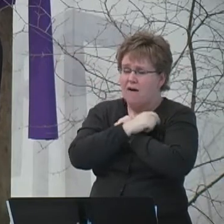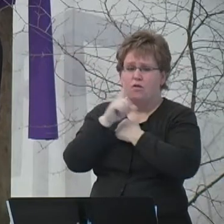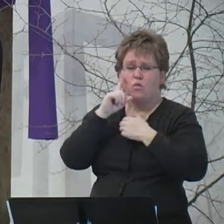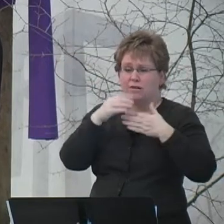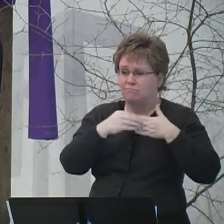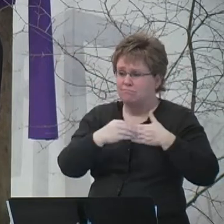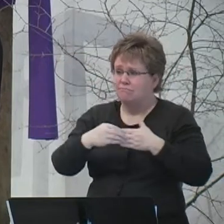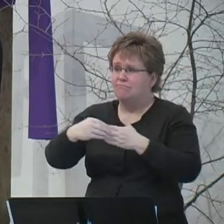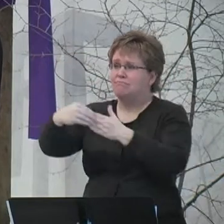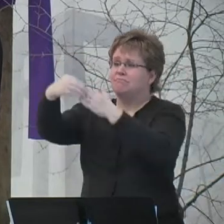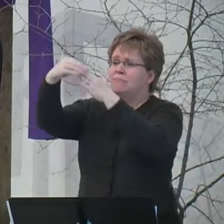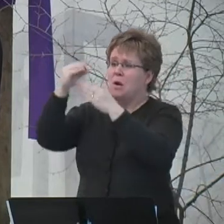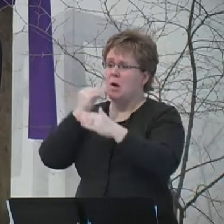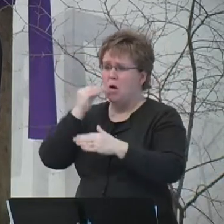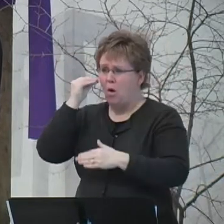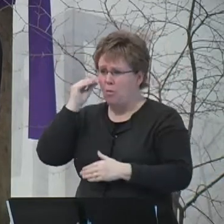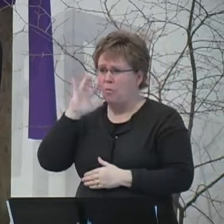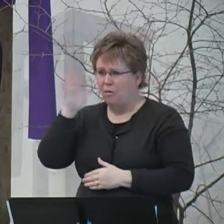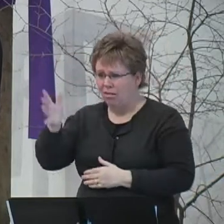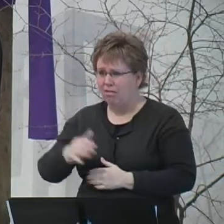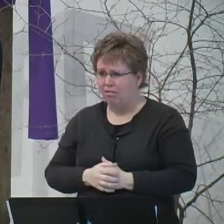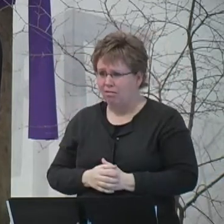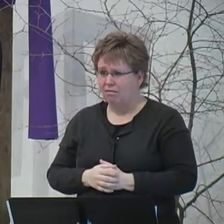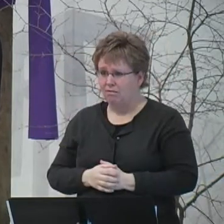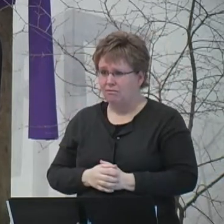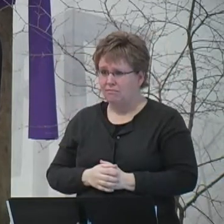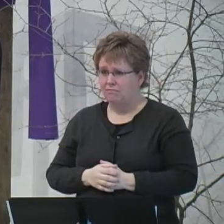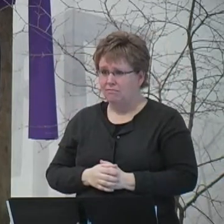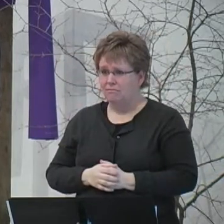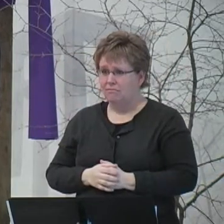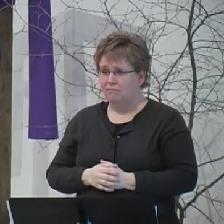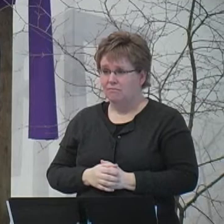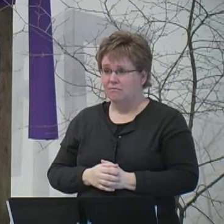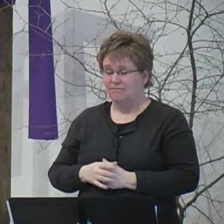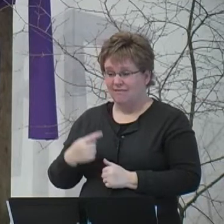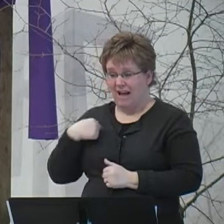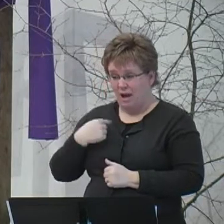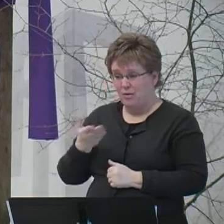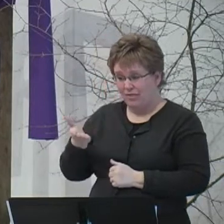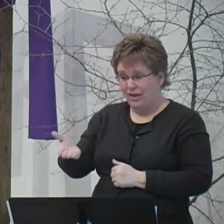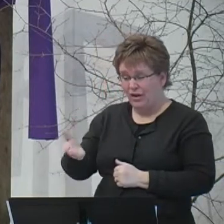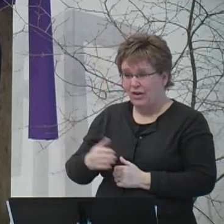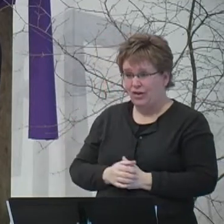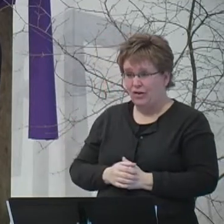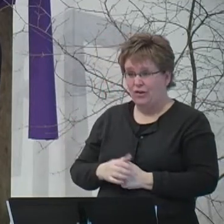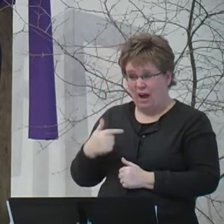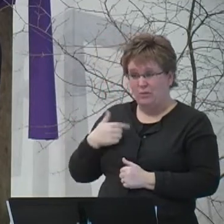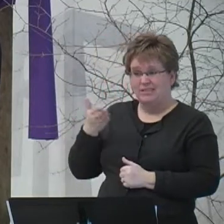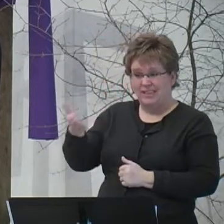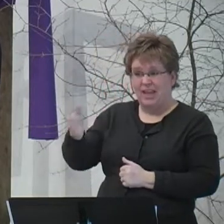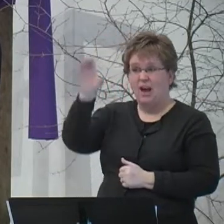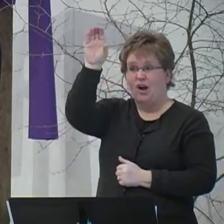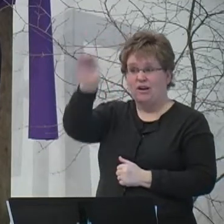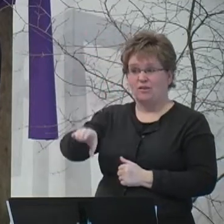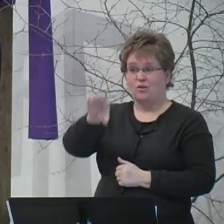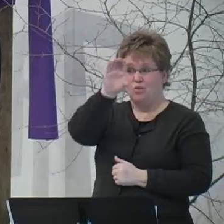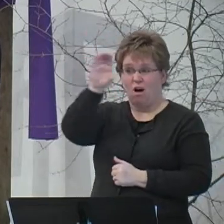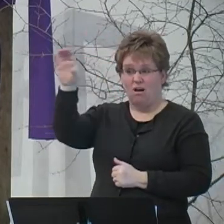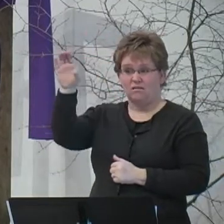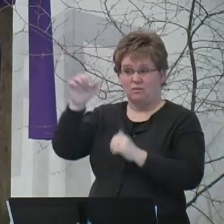mark, she said softly and gently. We were there at the cross together.